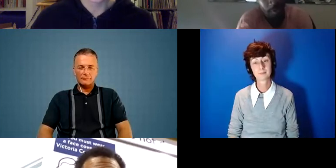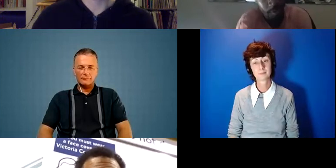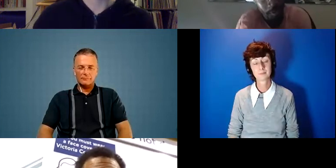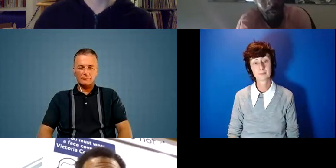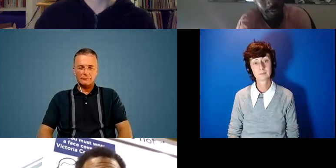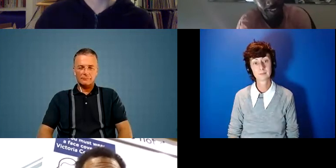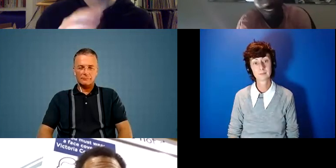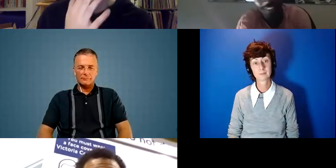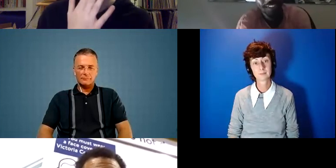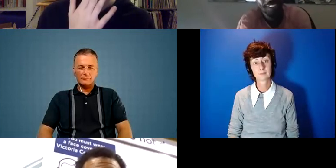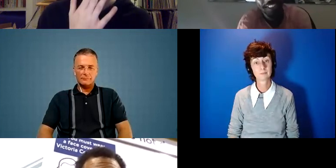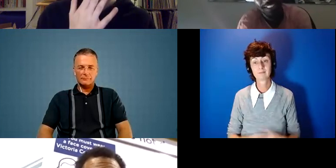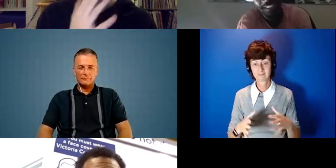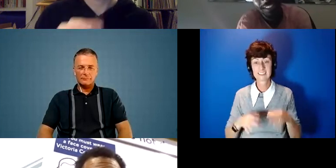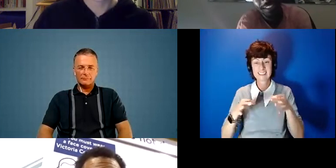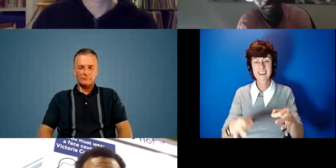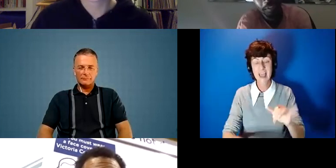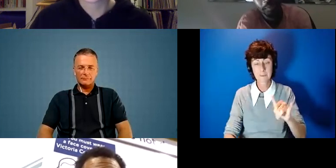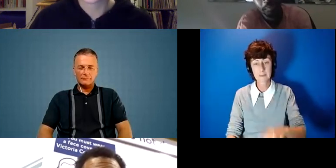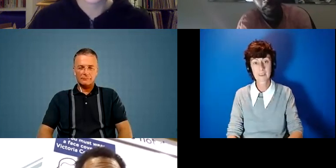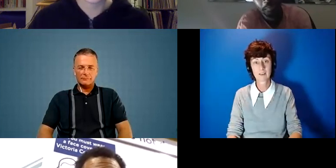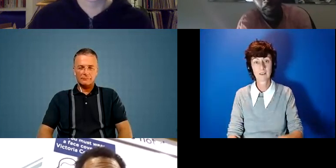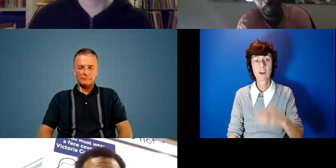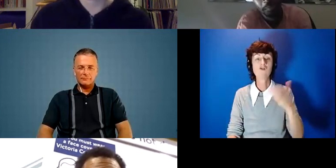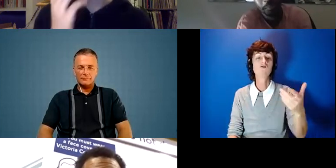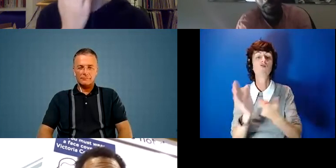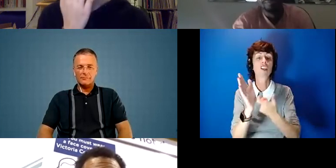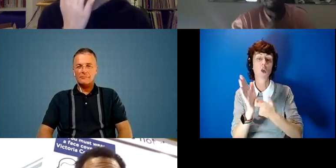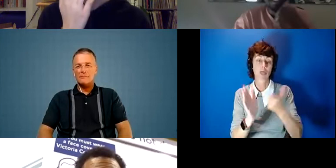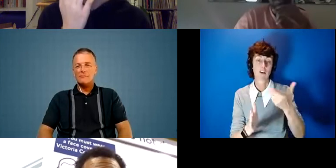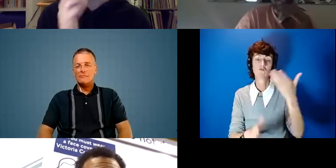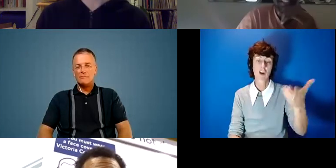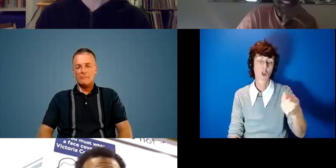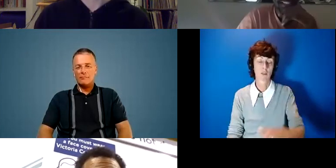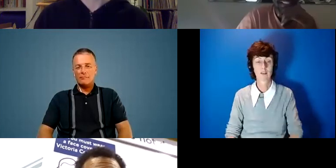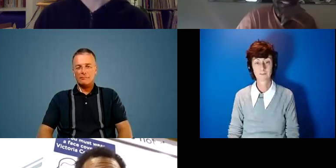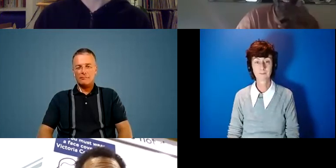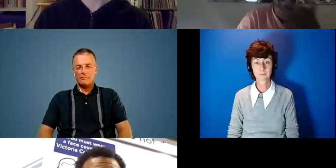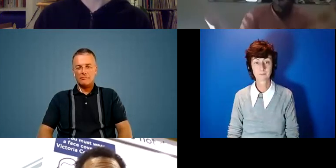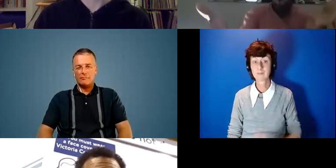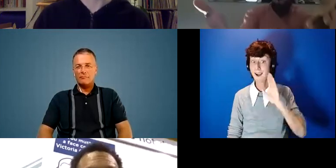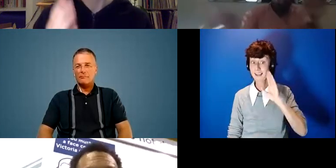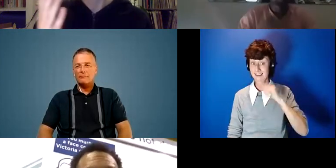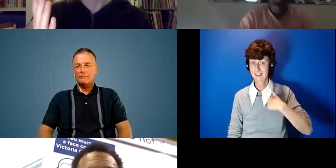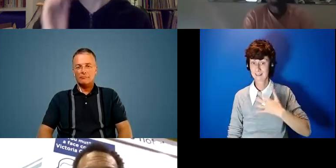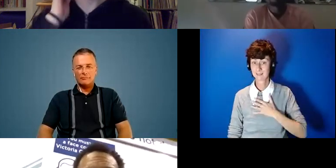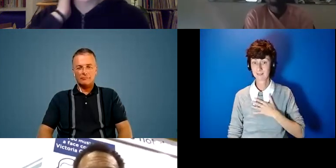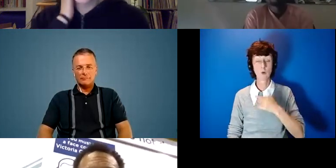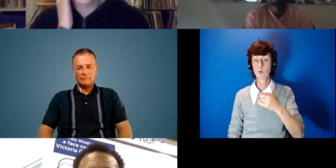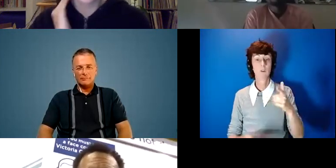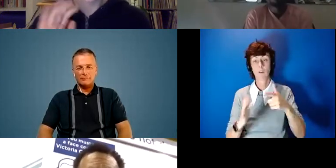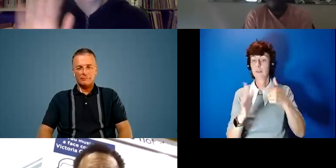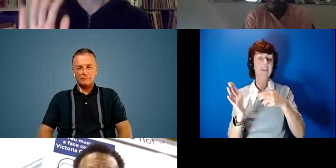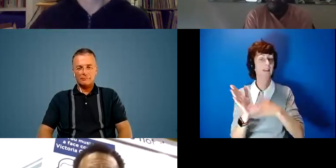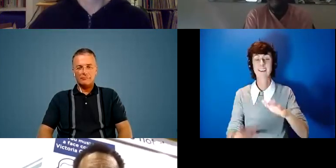i feel like there might be a delay i'll pass to you russell um yeah i can hear you so forgive